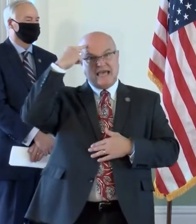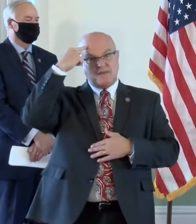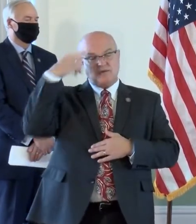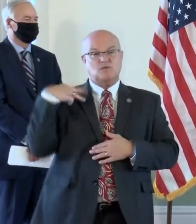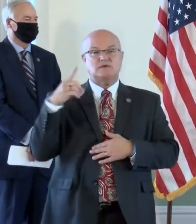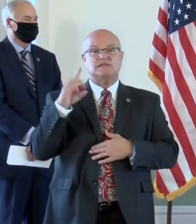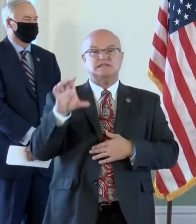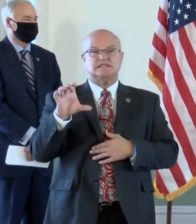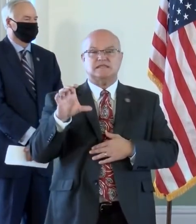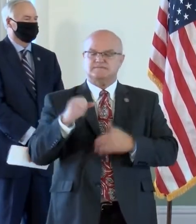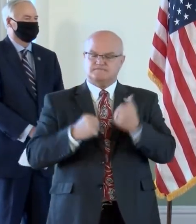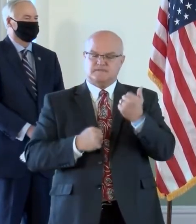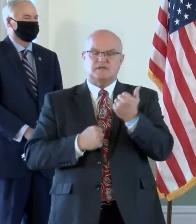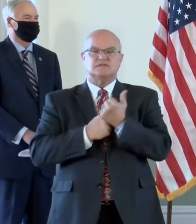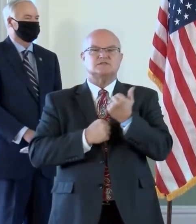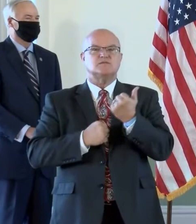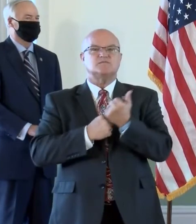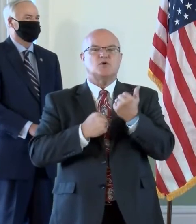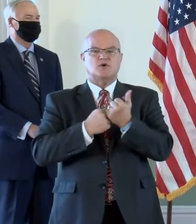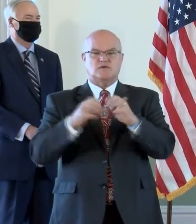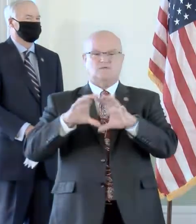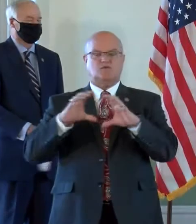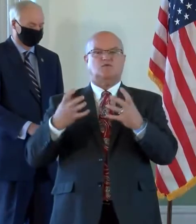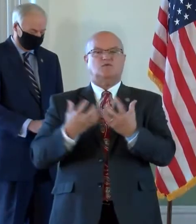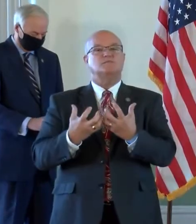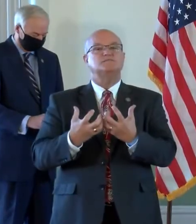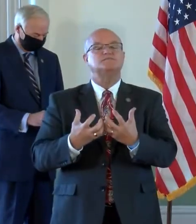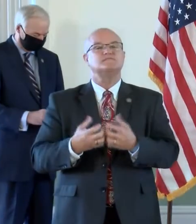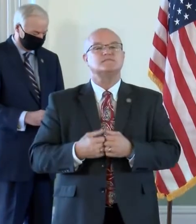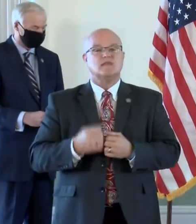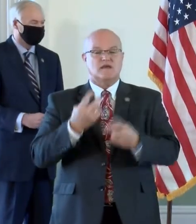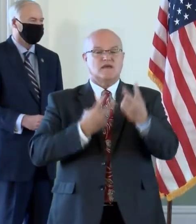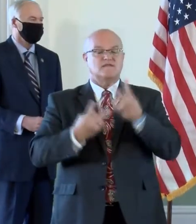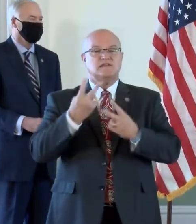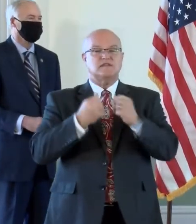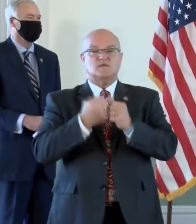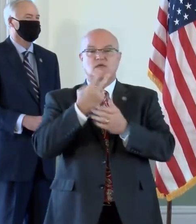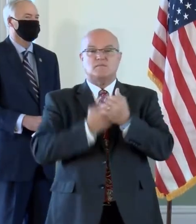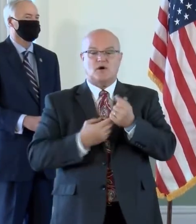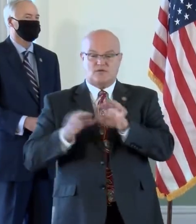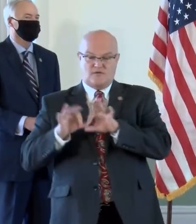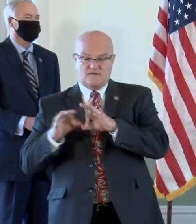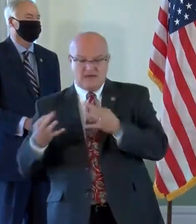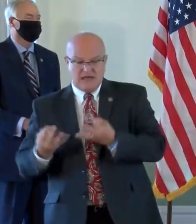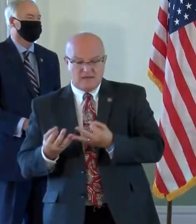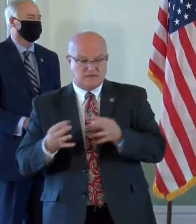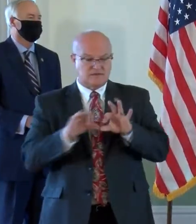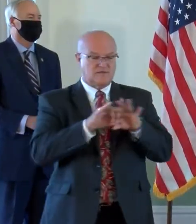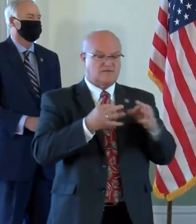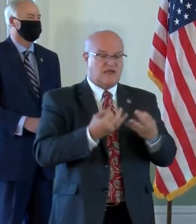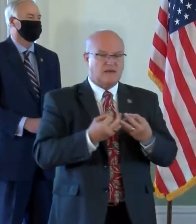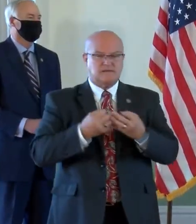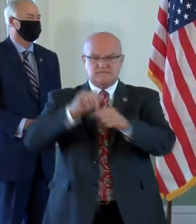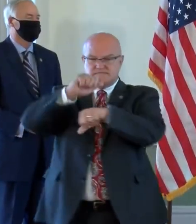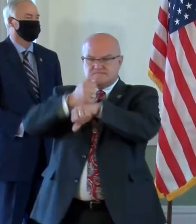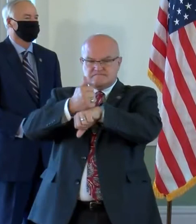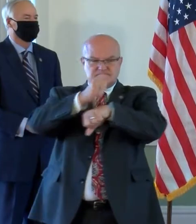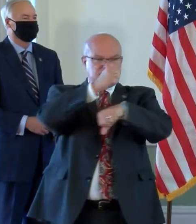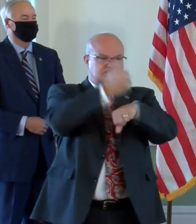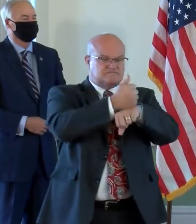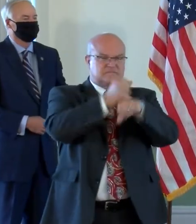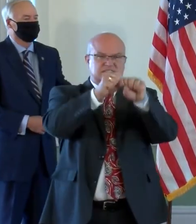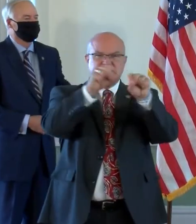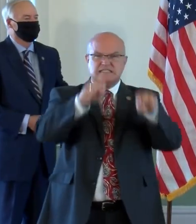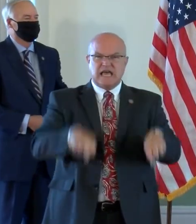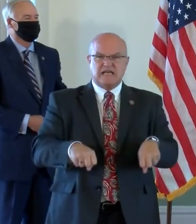our very supportive Congressional delegation, visiting with both families on the placement of the statues and the